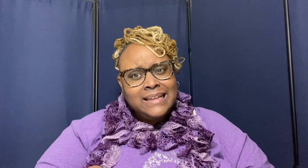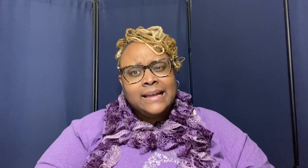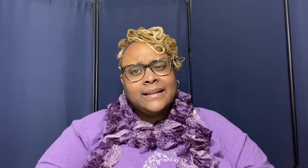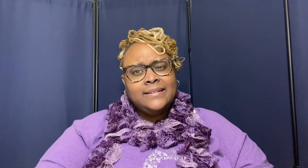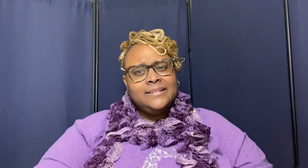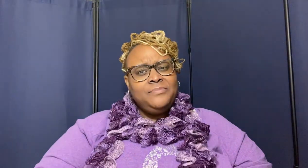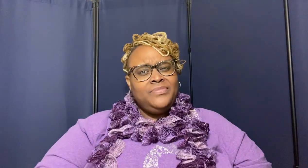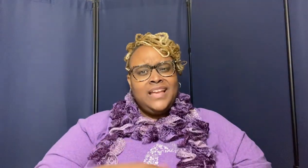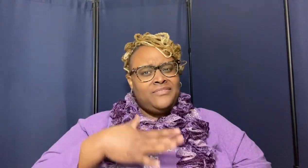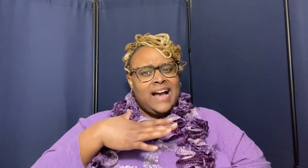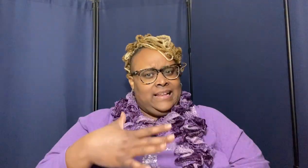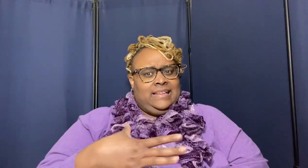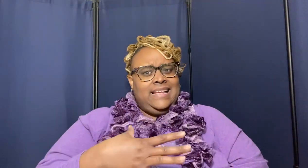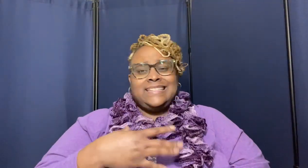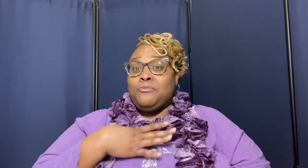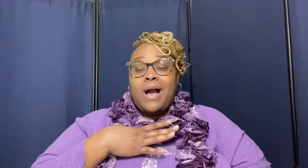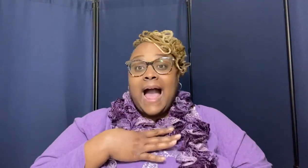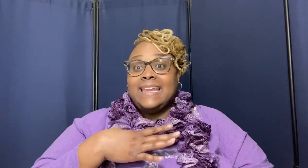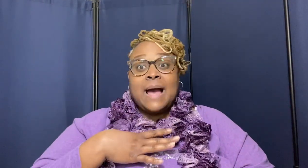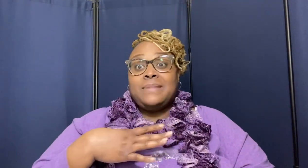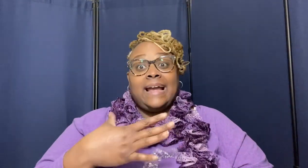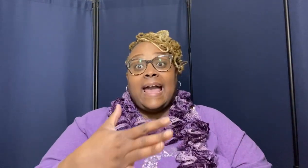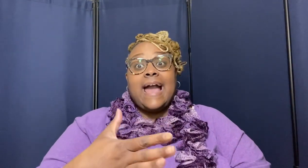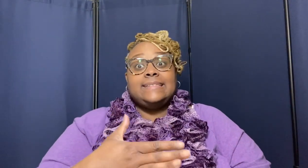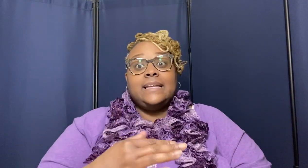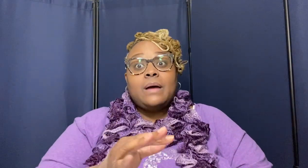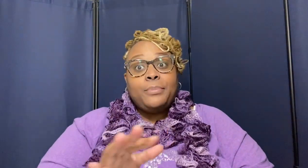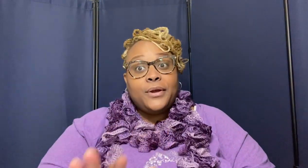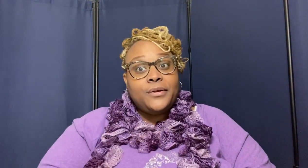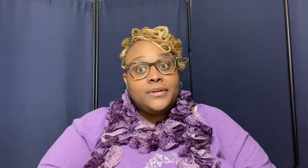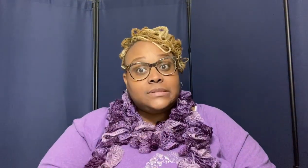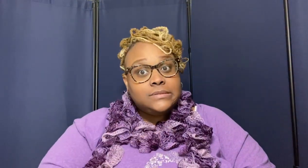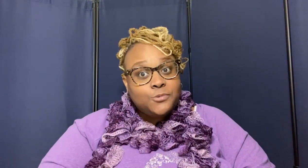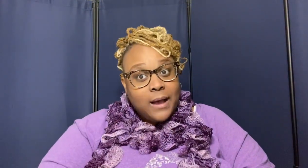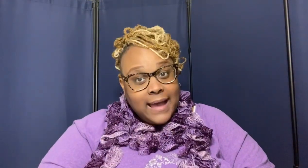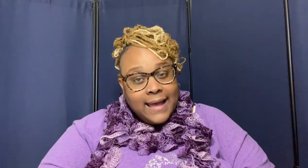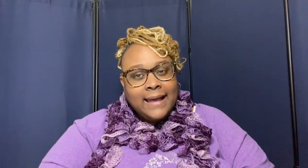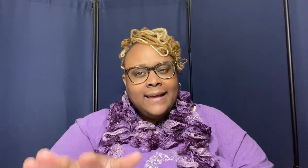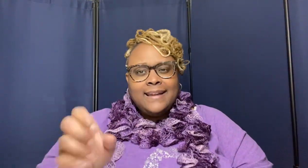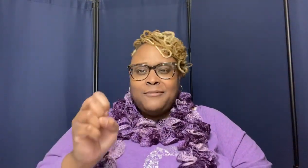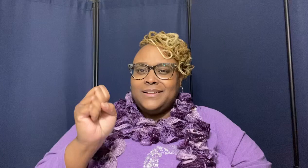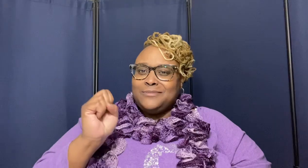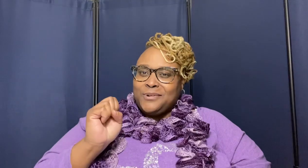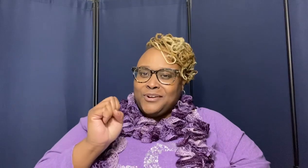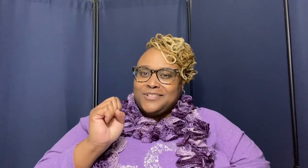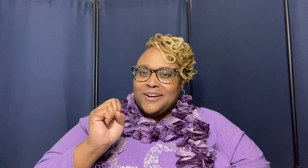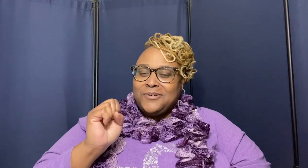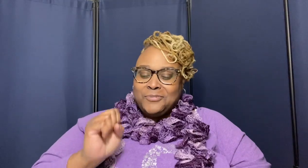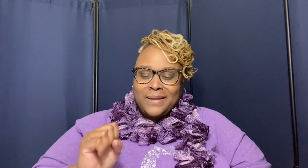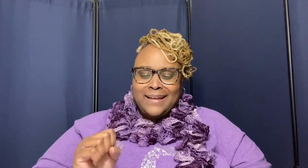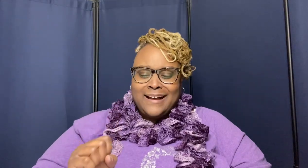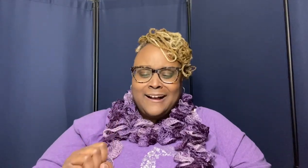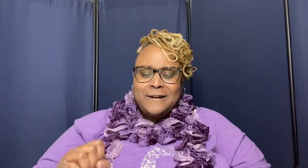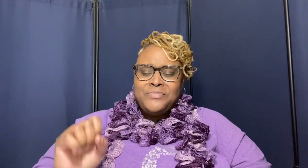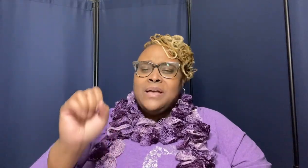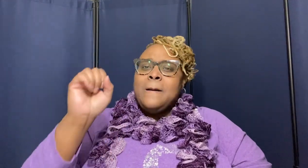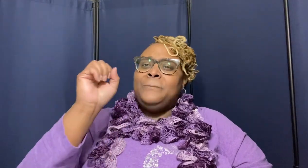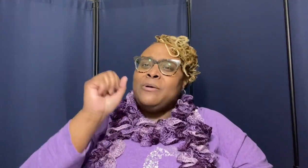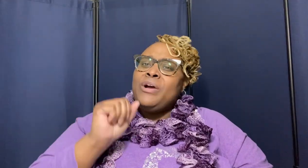if i listen why i'm not casting my pearls to slime that's what the word told me huh but when